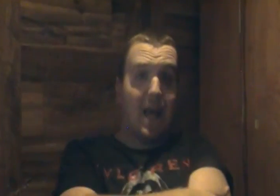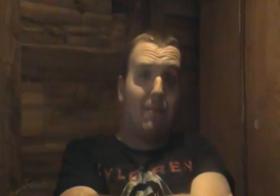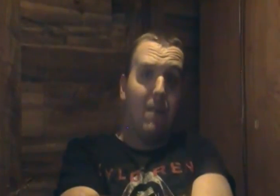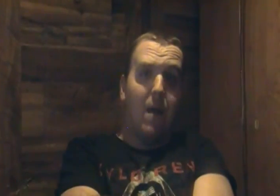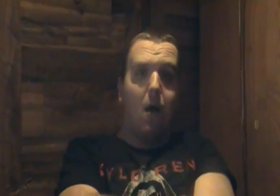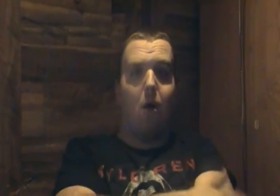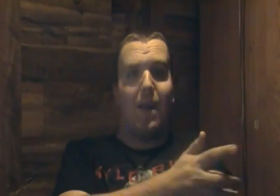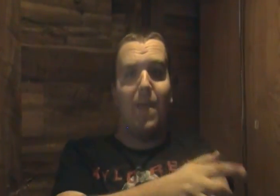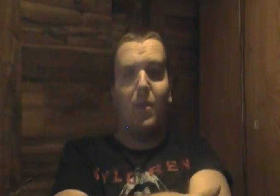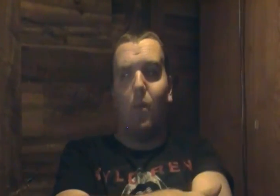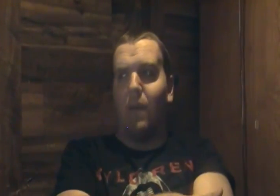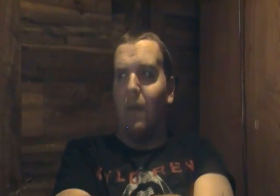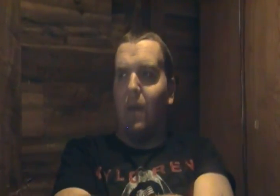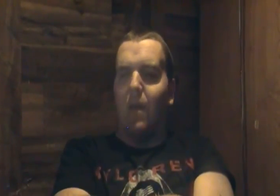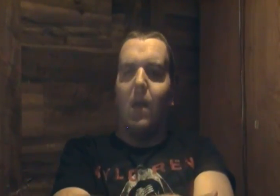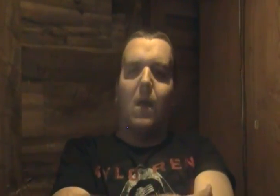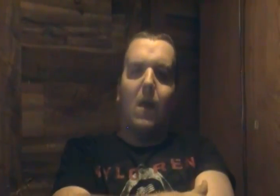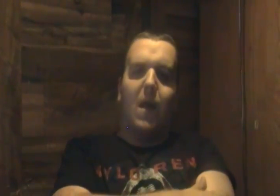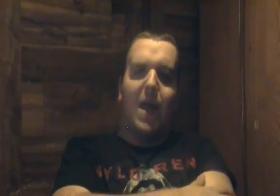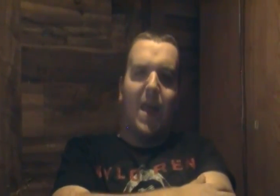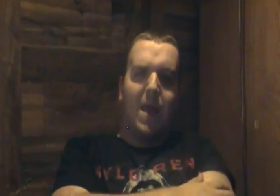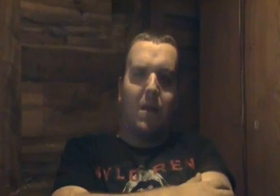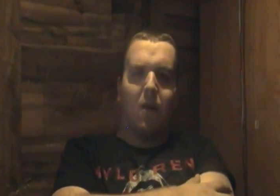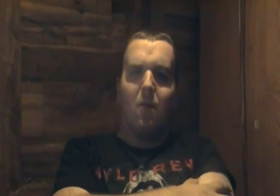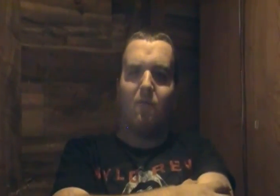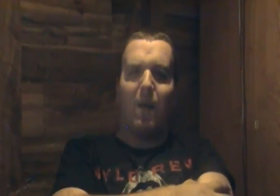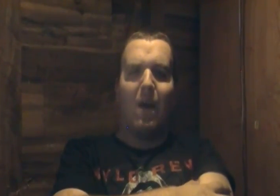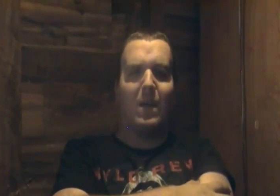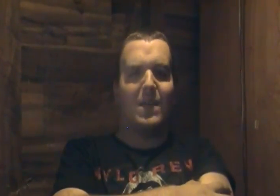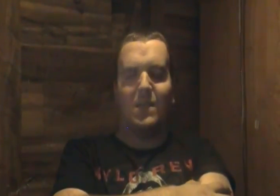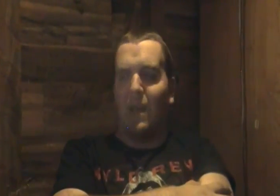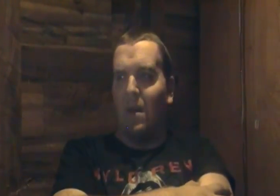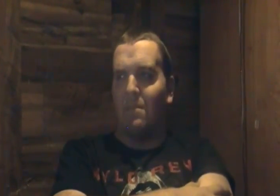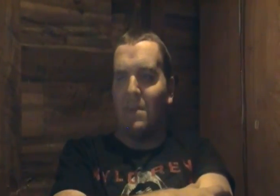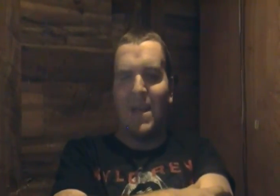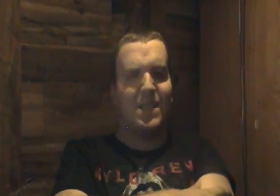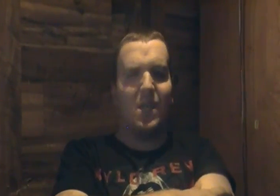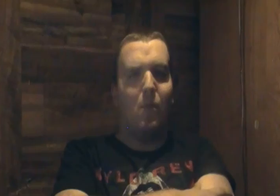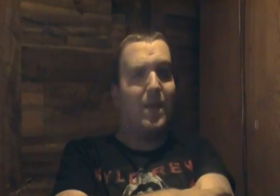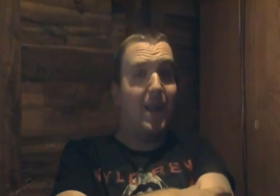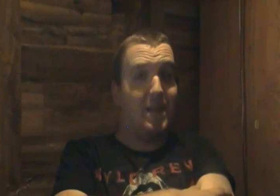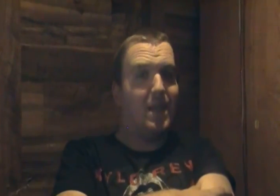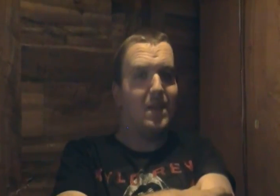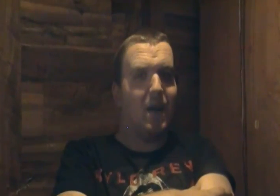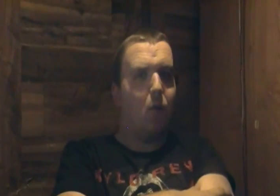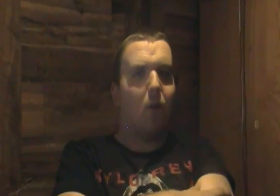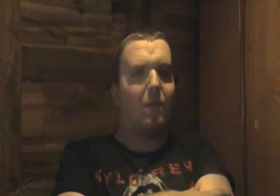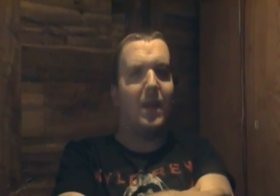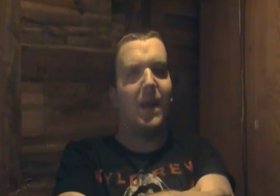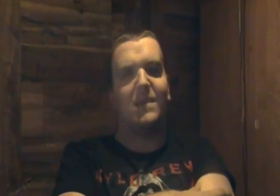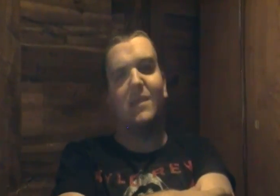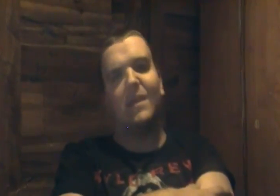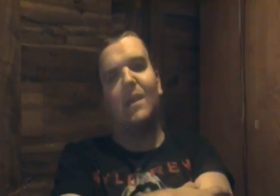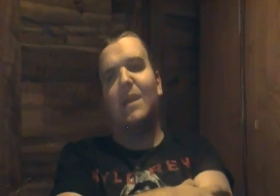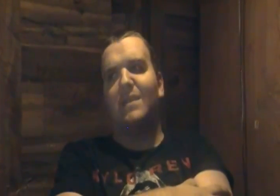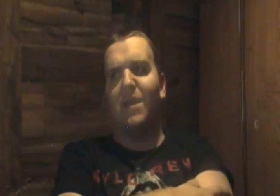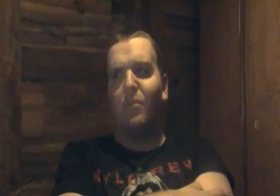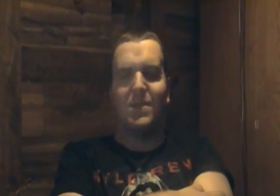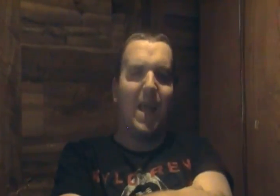inside it aren't at the door and kurt fogg is um he's knowing that this isn't going to work because the temple is